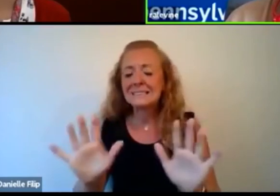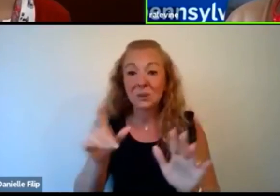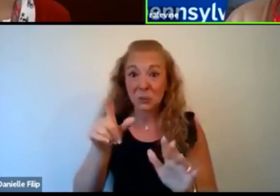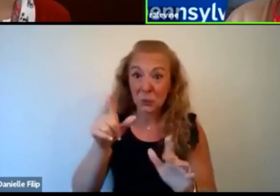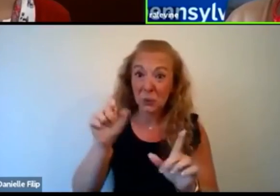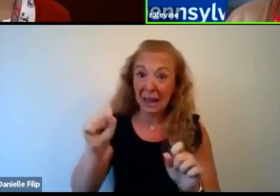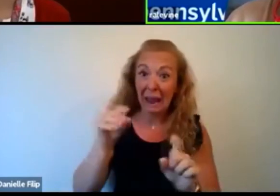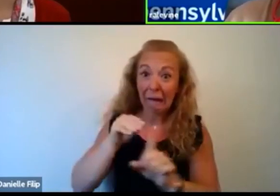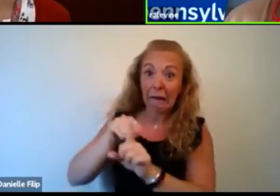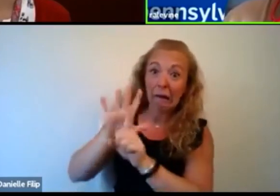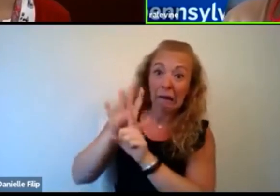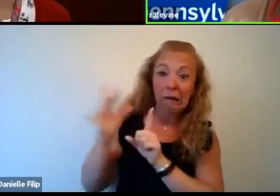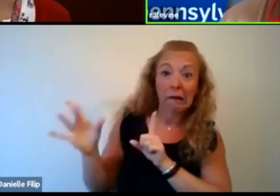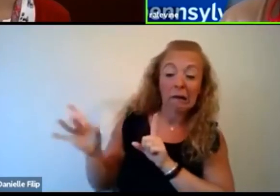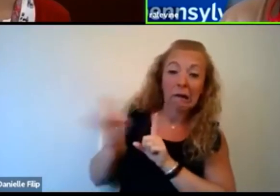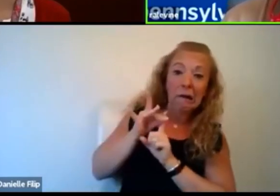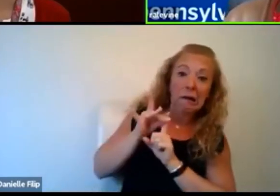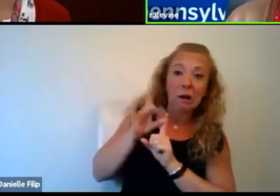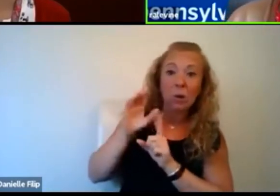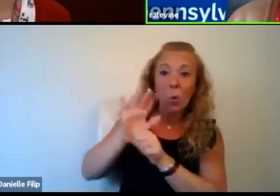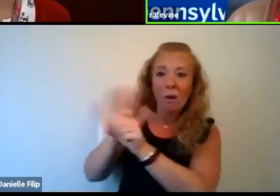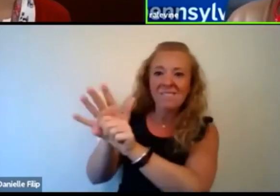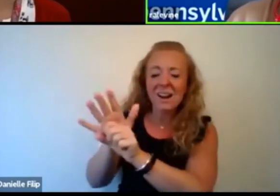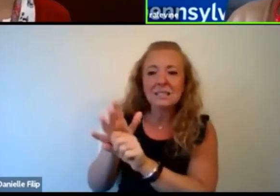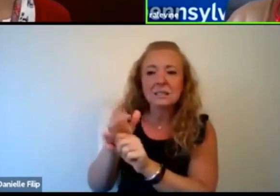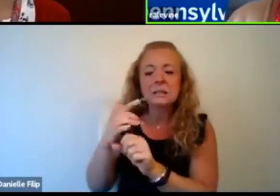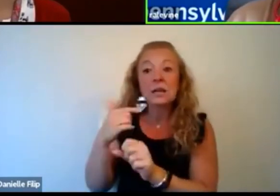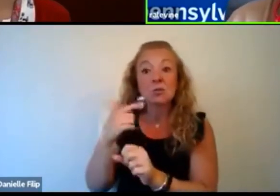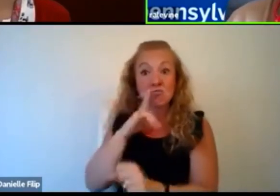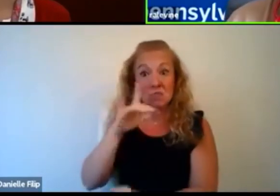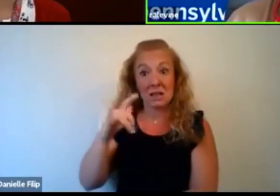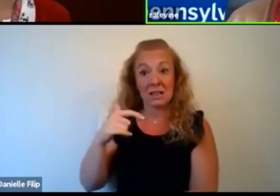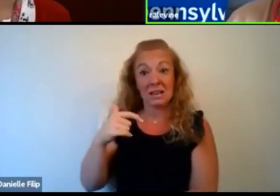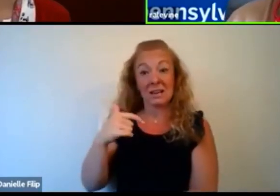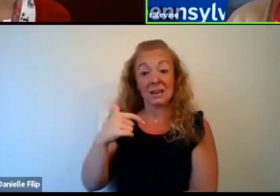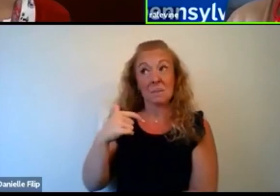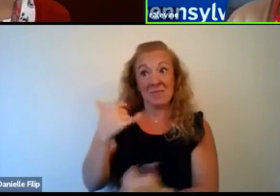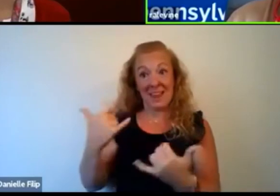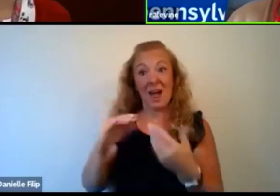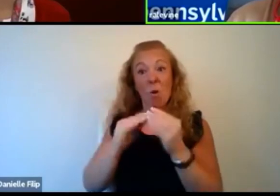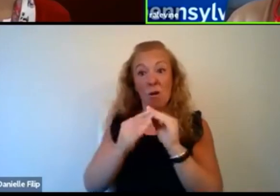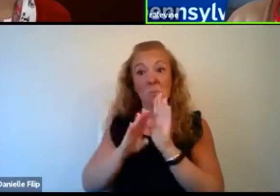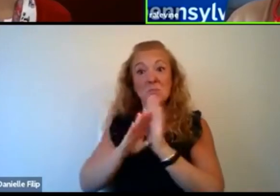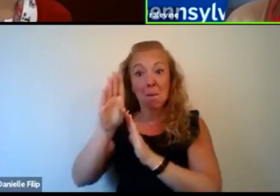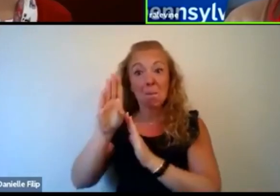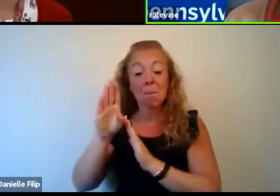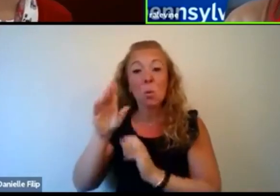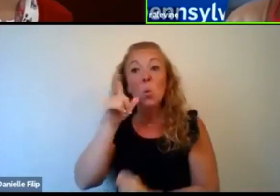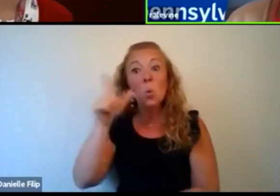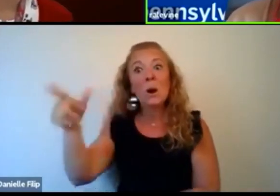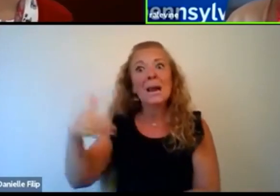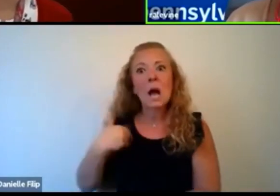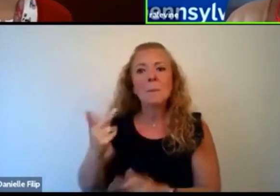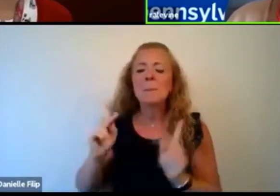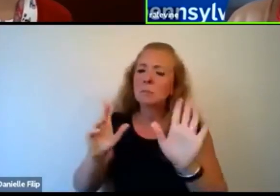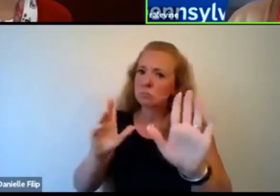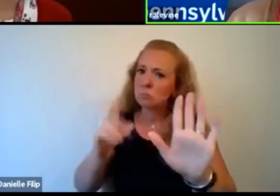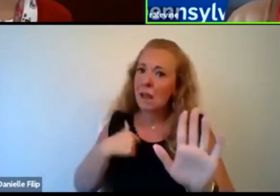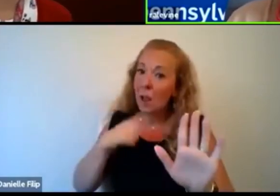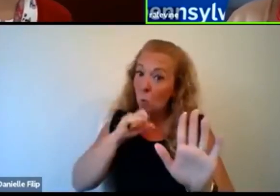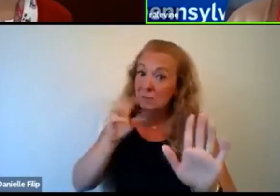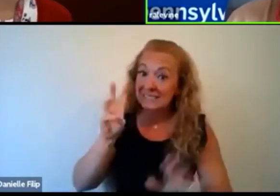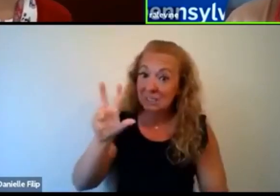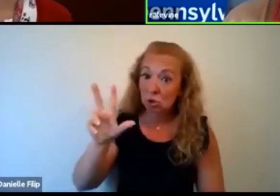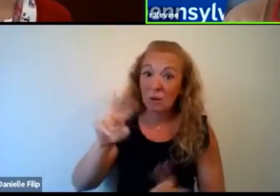get exposed to COVID-19. Um, really the increase that we're seeing now is in young people. Now, again, I'm 63. So if you're